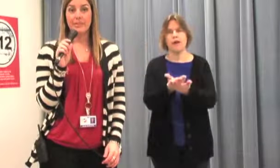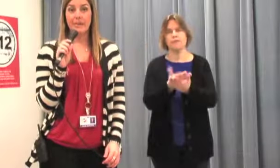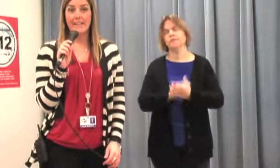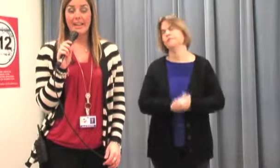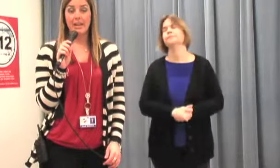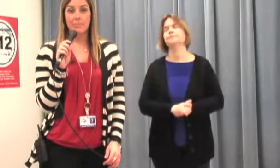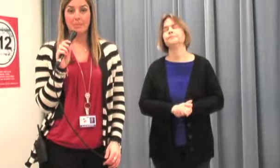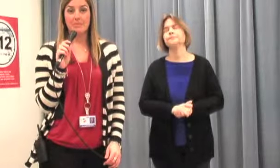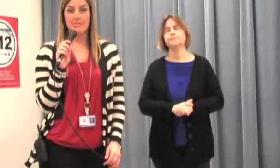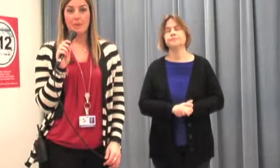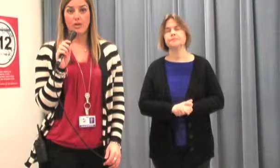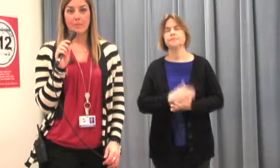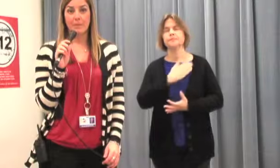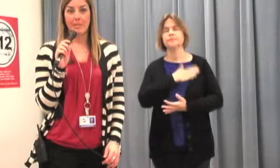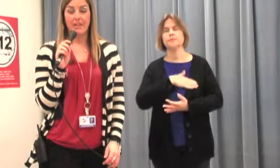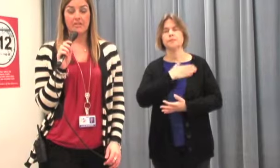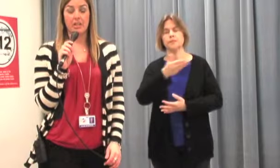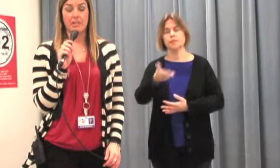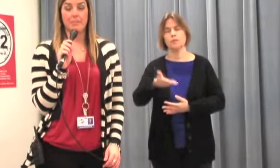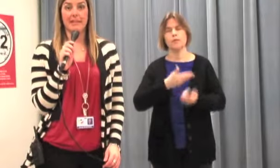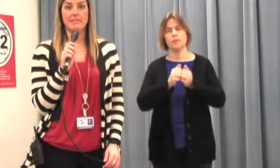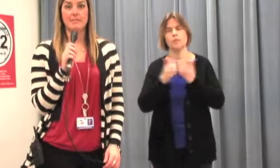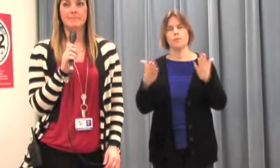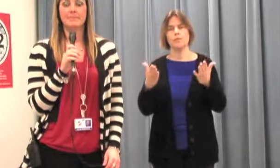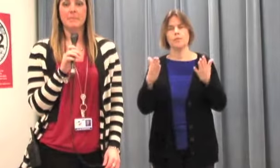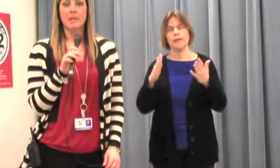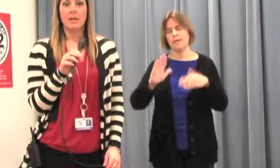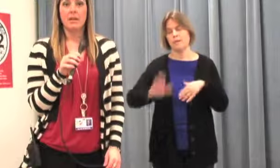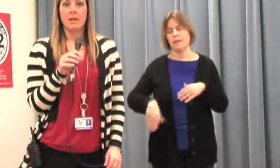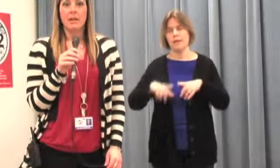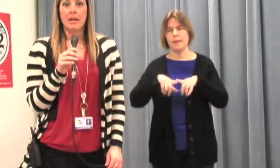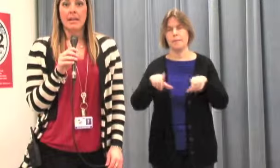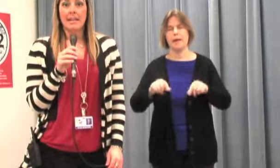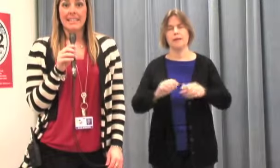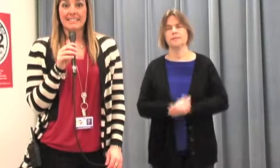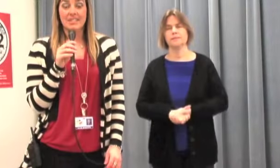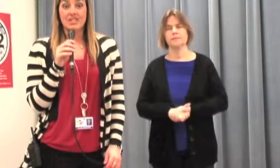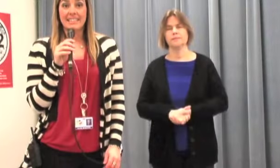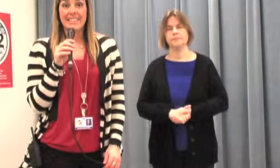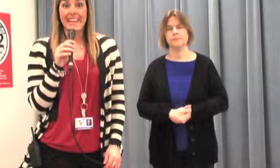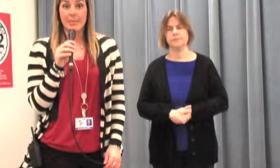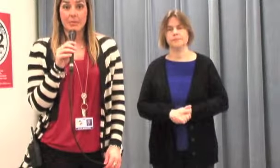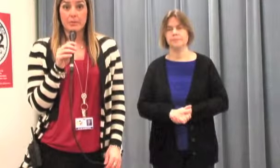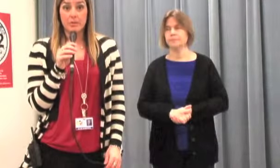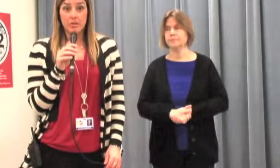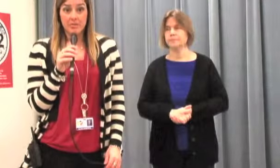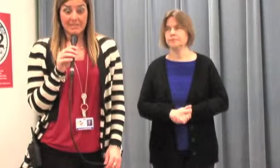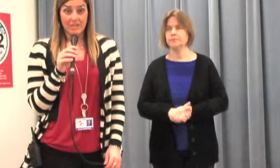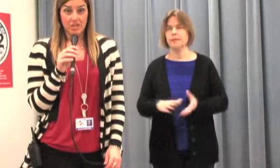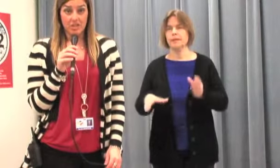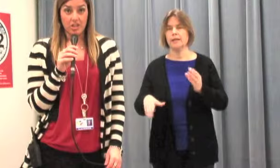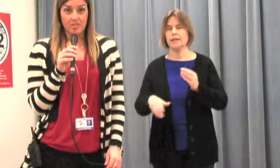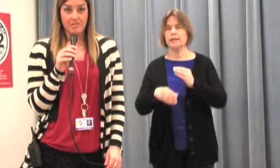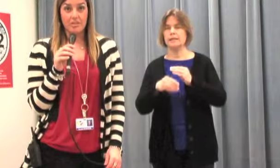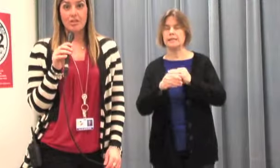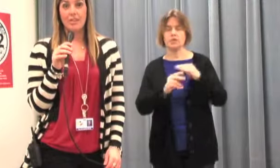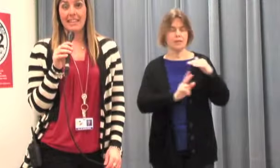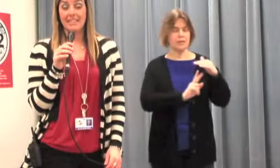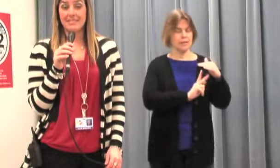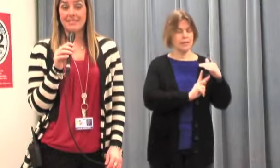arriving right now. Please welcome them without a tardy pass. In addition, K-2 teachers,